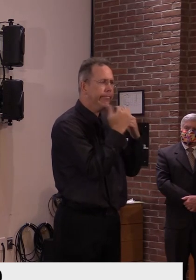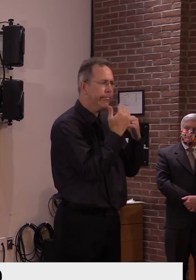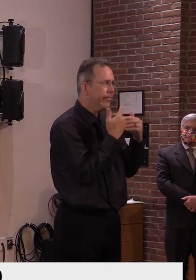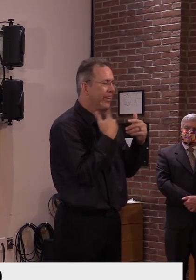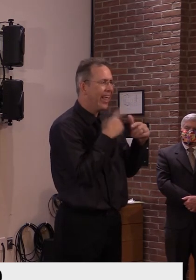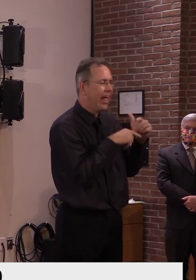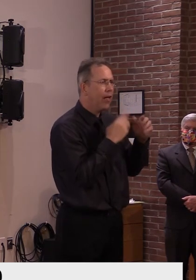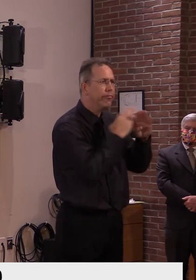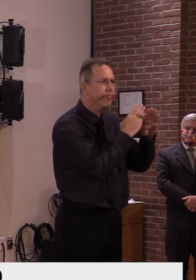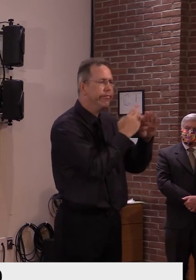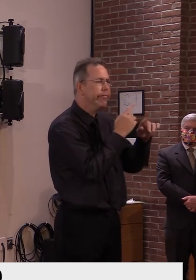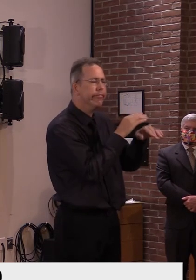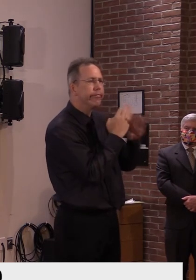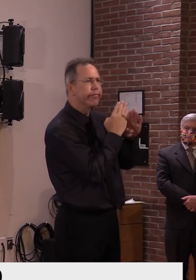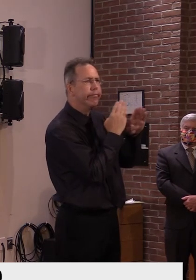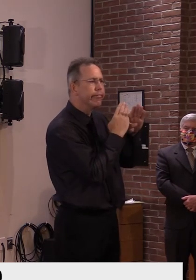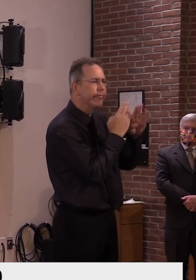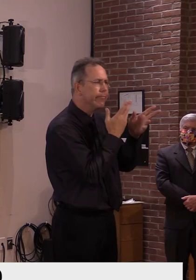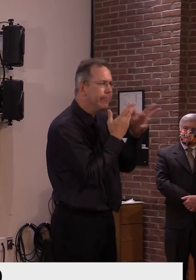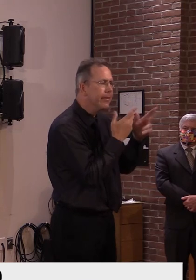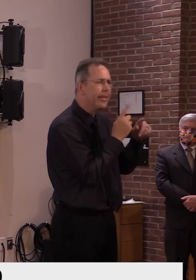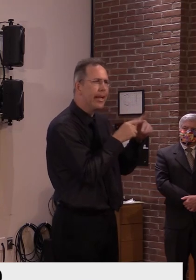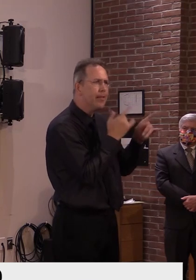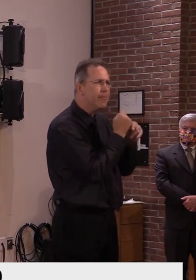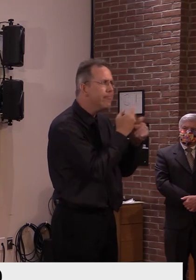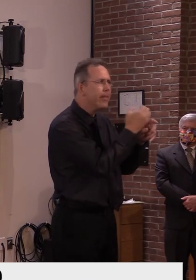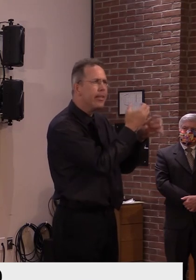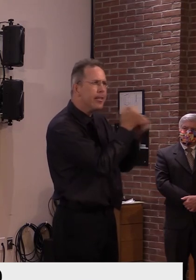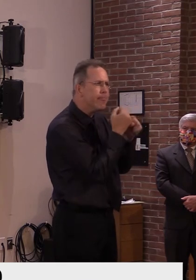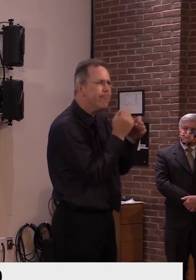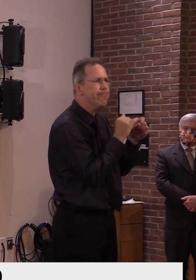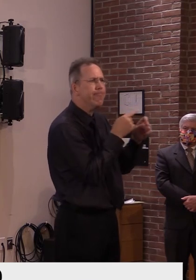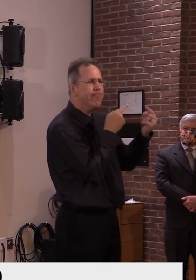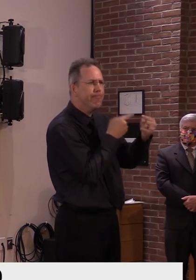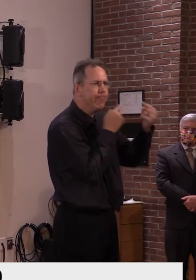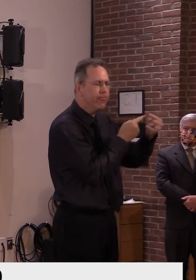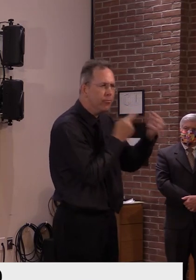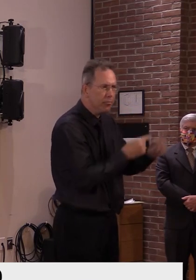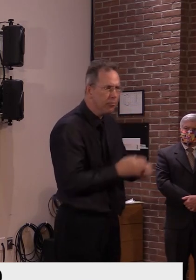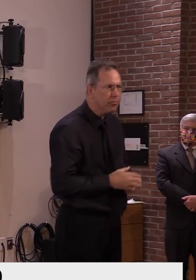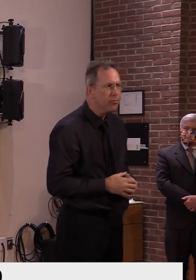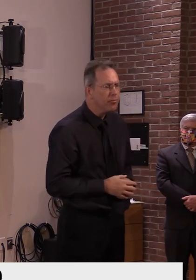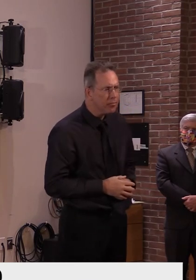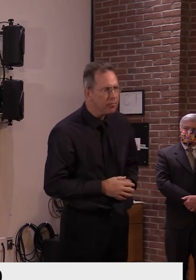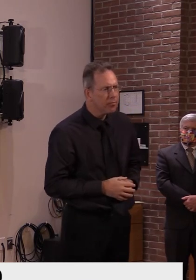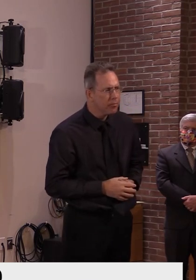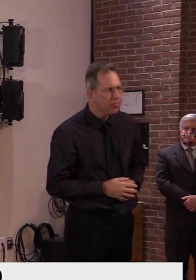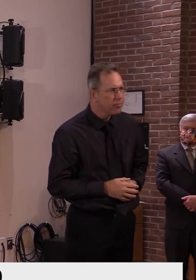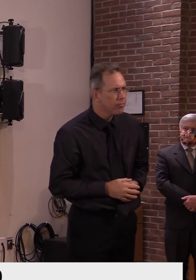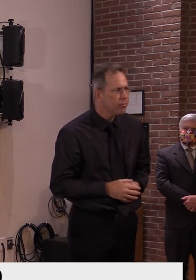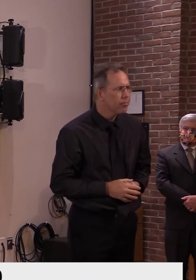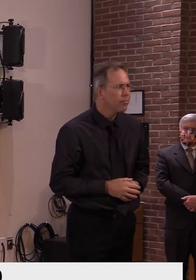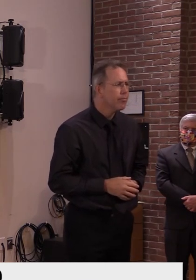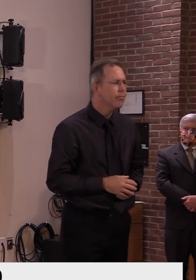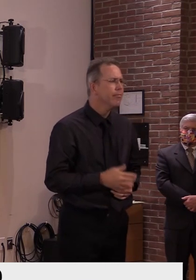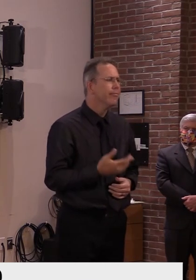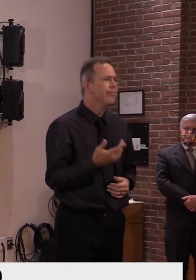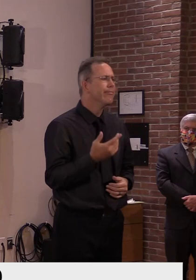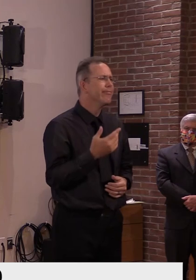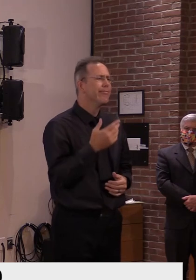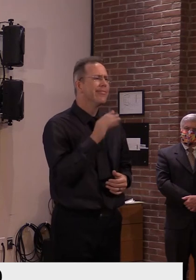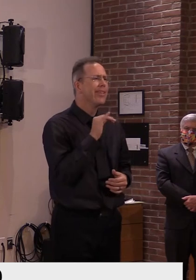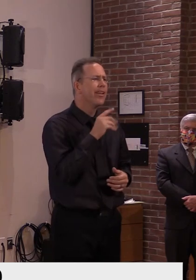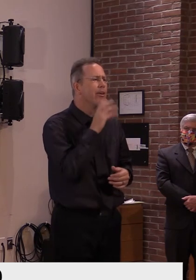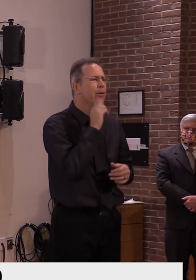difficult to get through. Um, so, uh, this isn't the, you know, the standard unemployment that we've had for the last, uh,